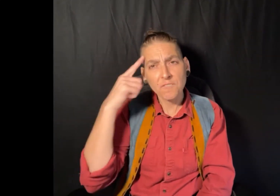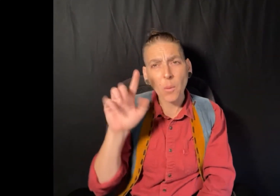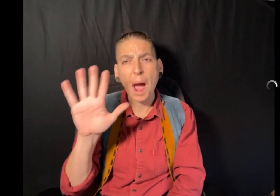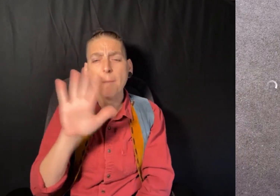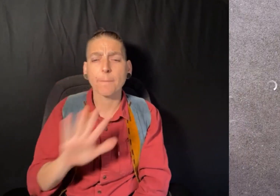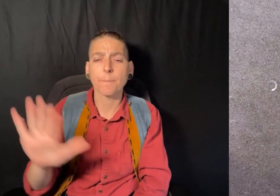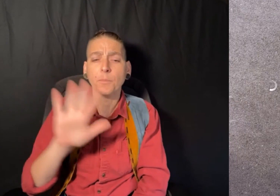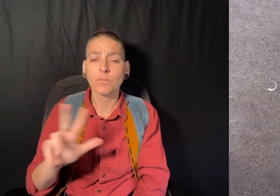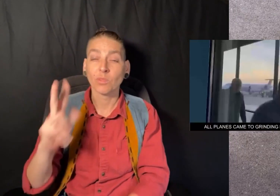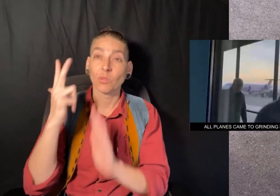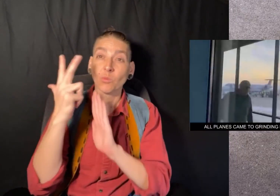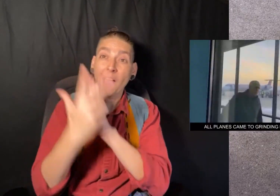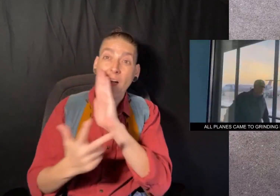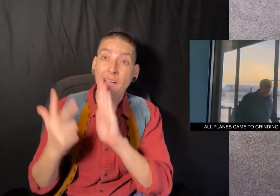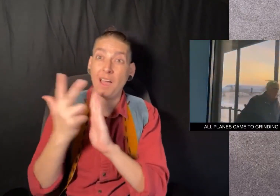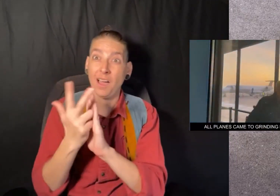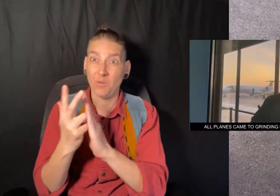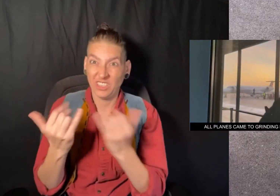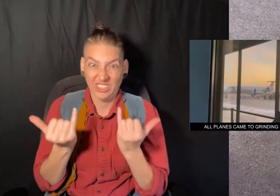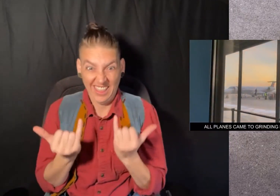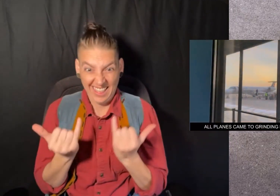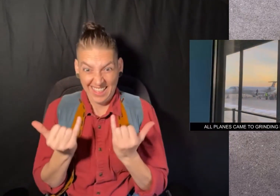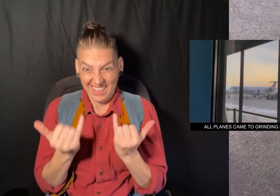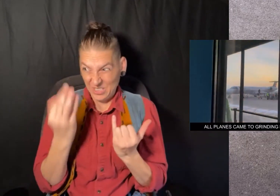We need to respect Mother Nature. I definitely agree with that.